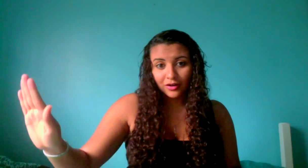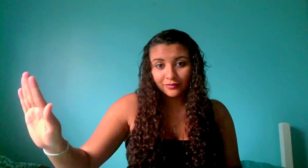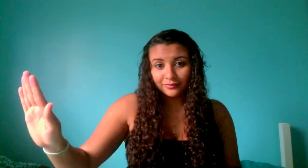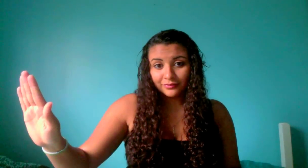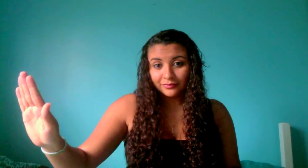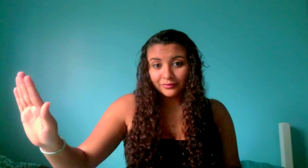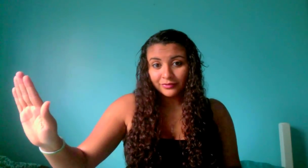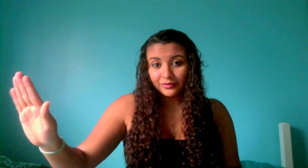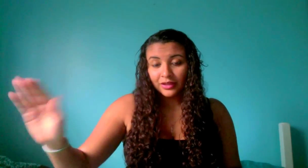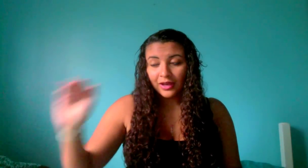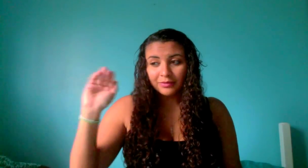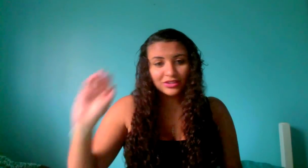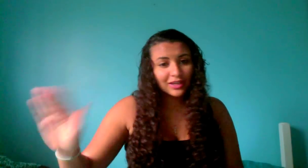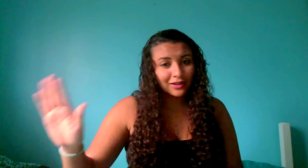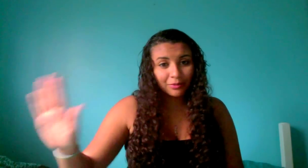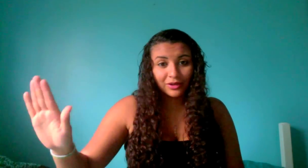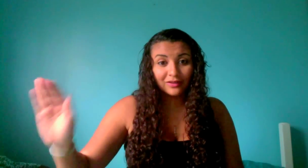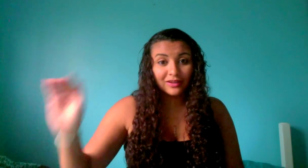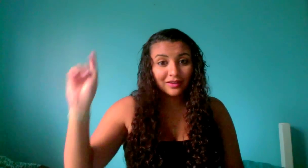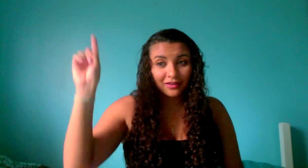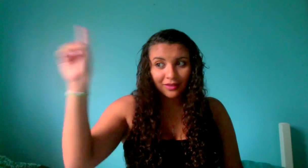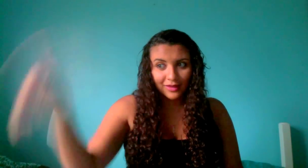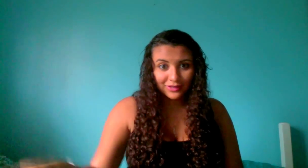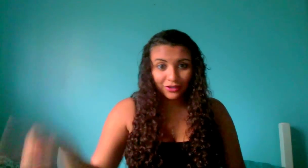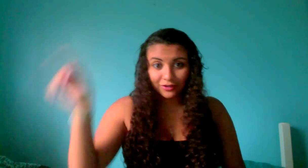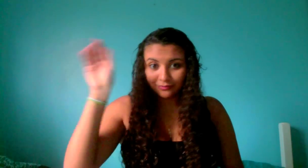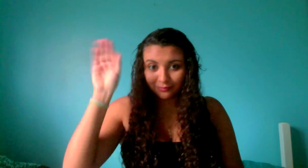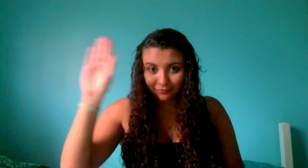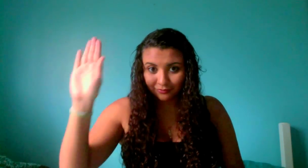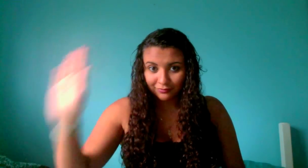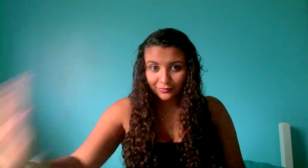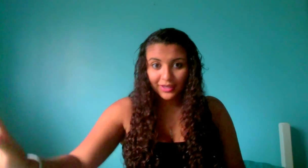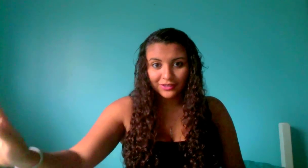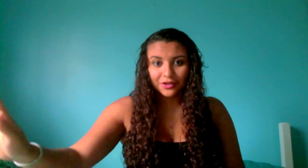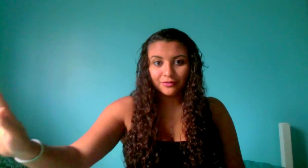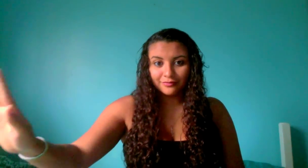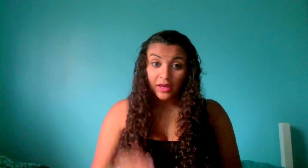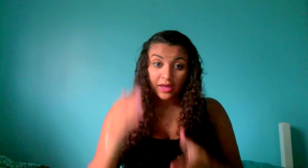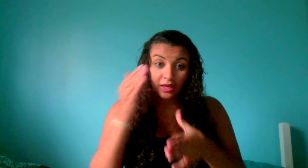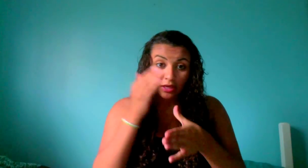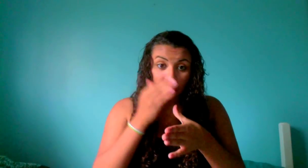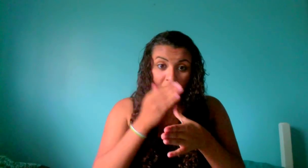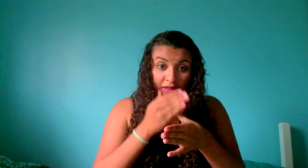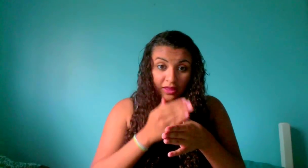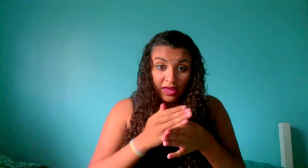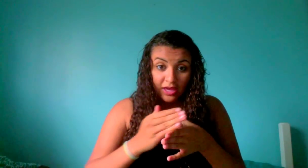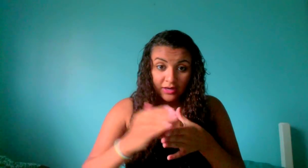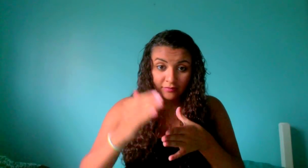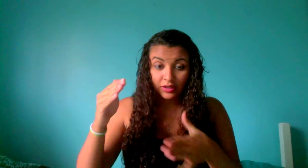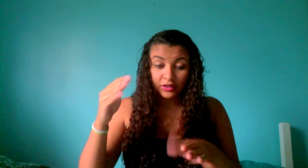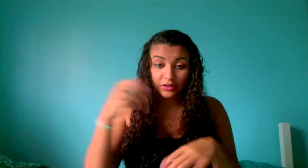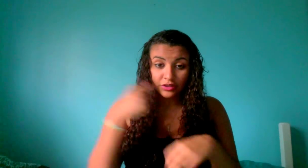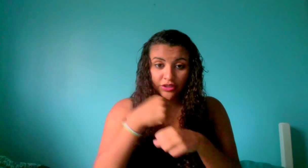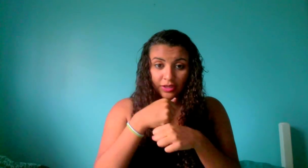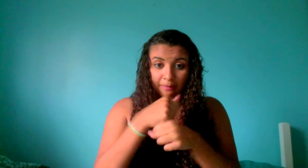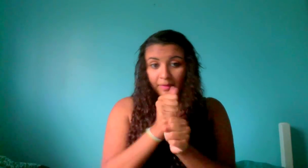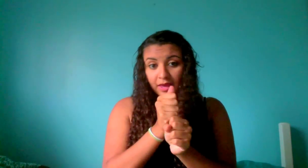i'm just kind of like pointing like that's her i kissed her i and then she made